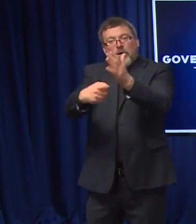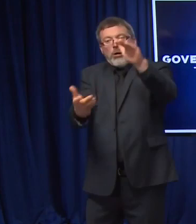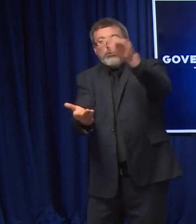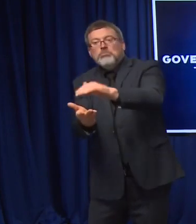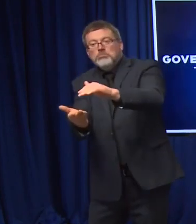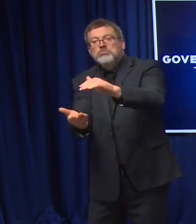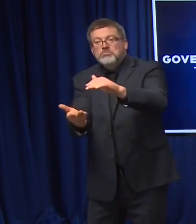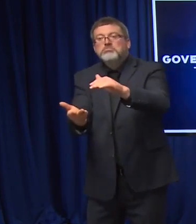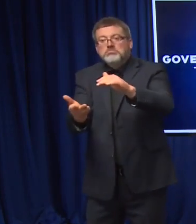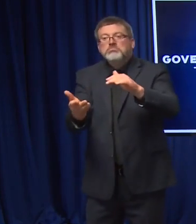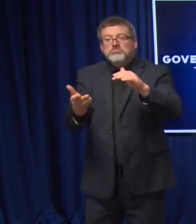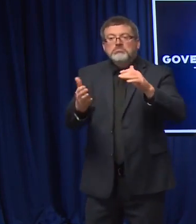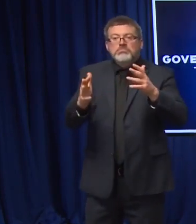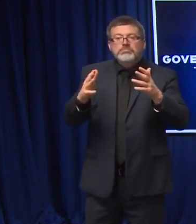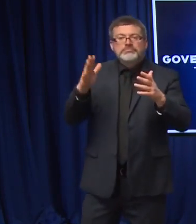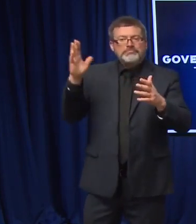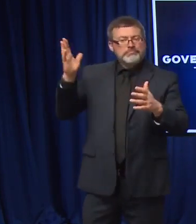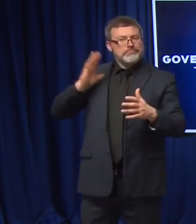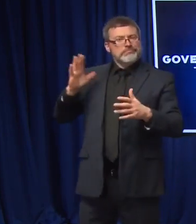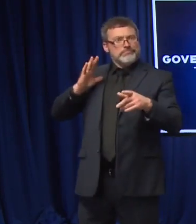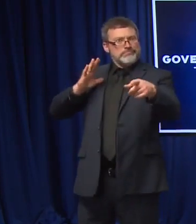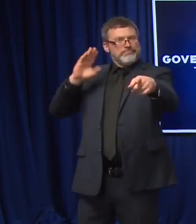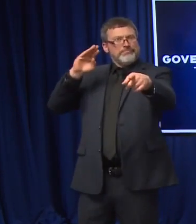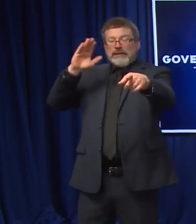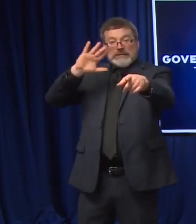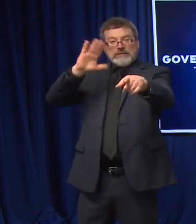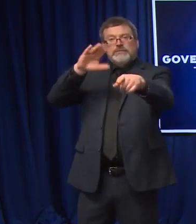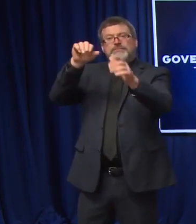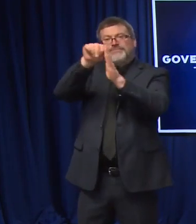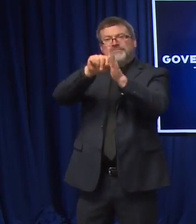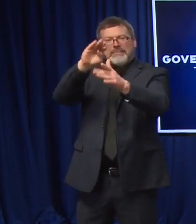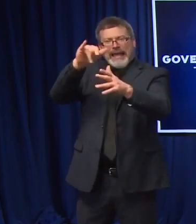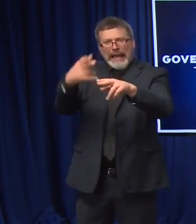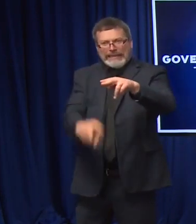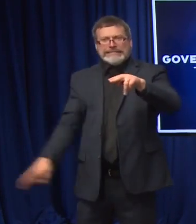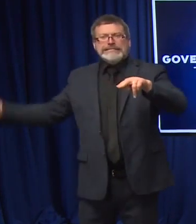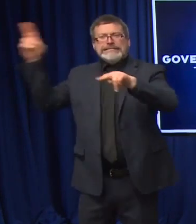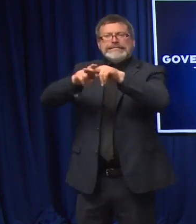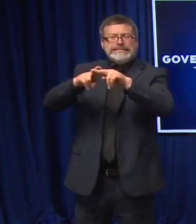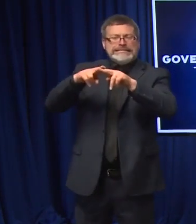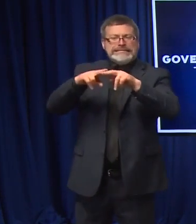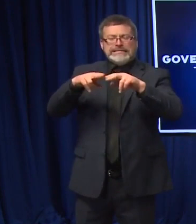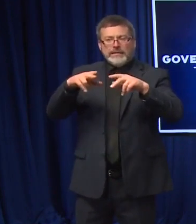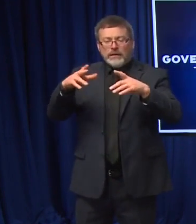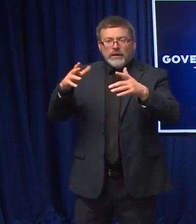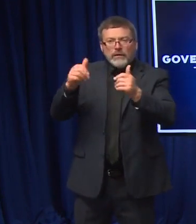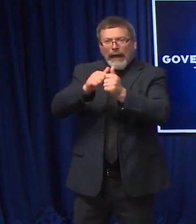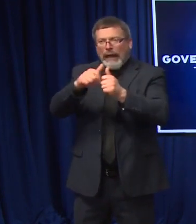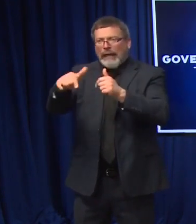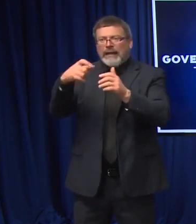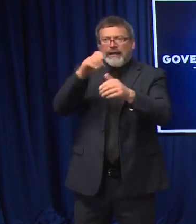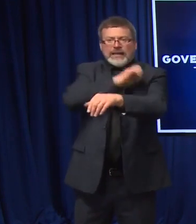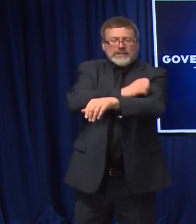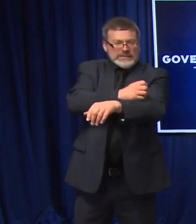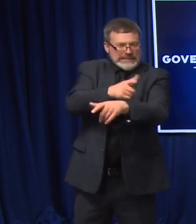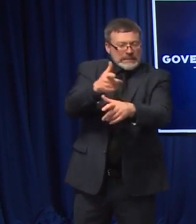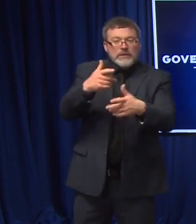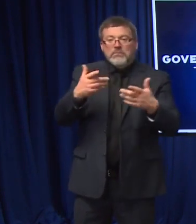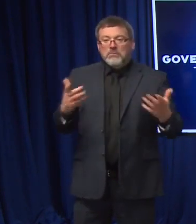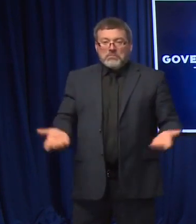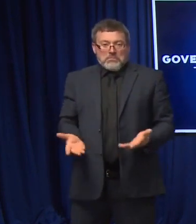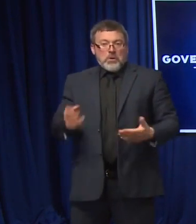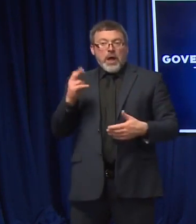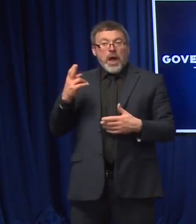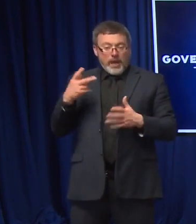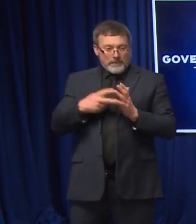skyrocketing across New England, especially with fuel or gas or propane or heating oil, keeping energy rates low. And we've done a phenomenal job of that